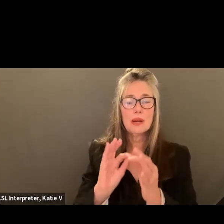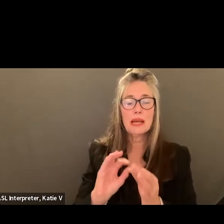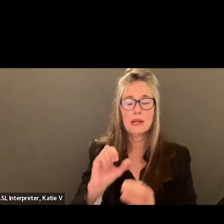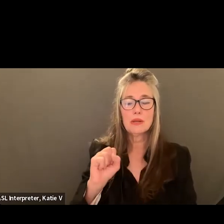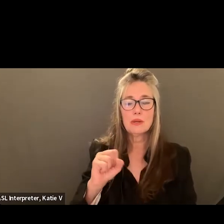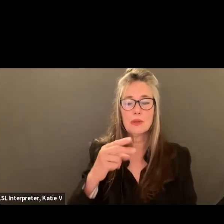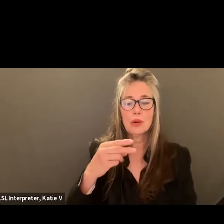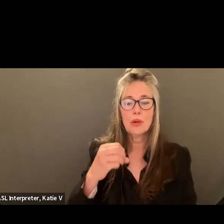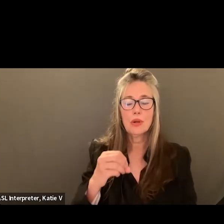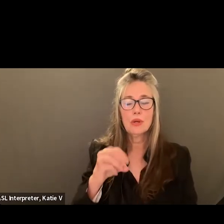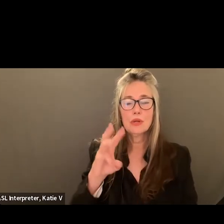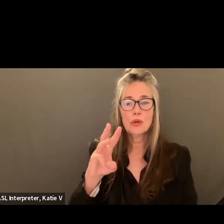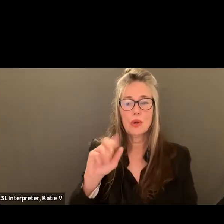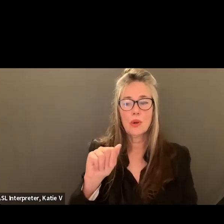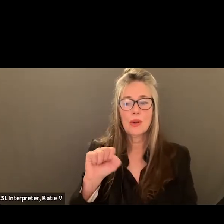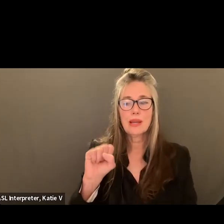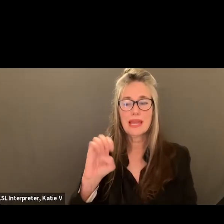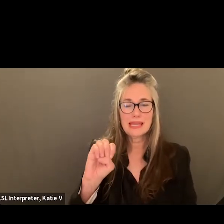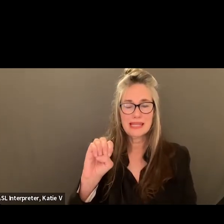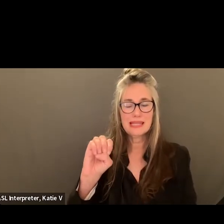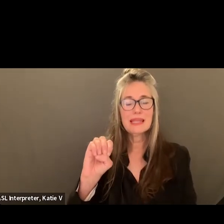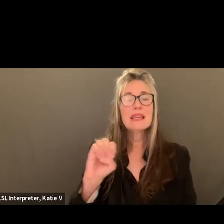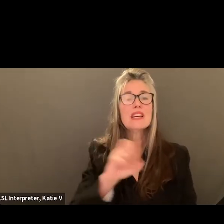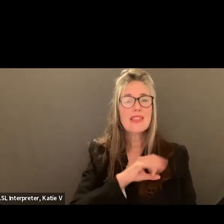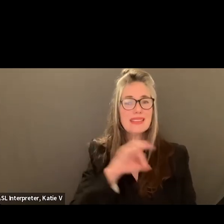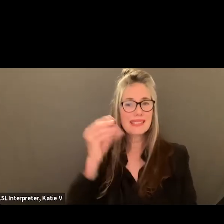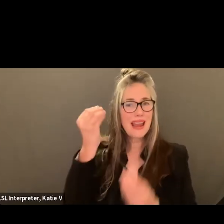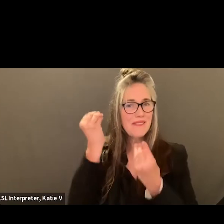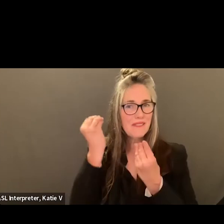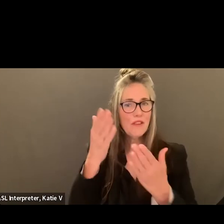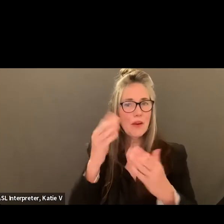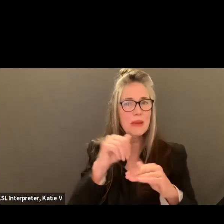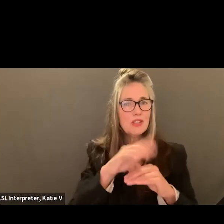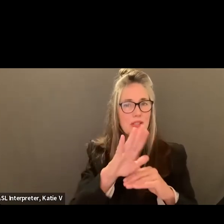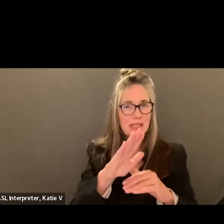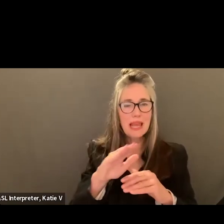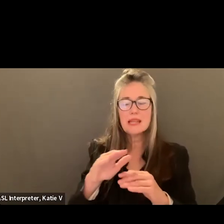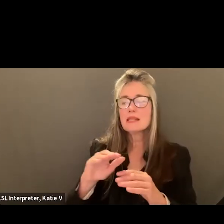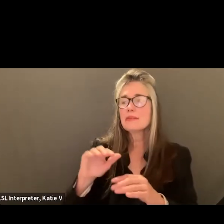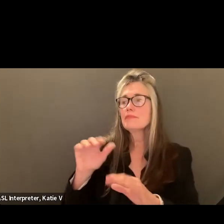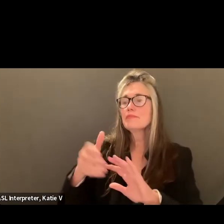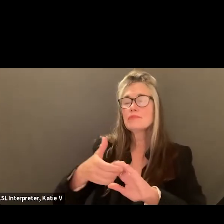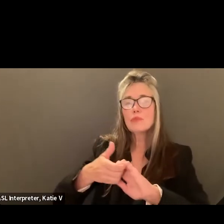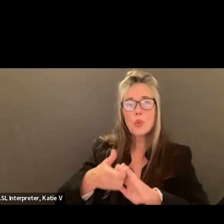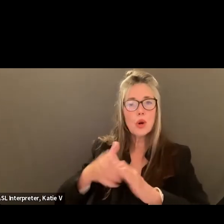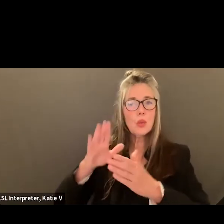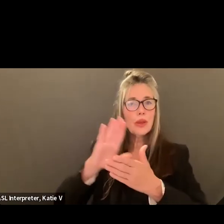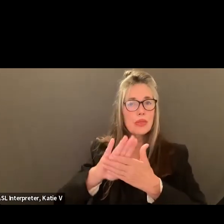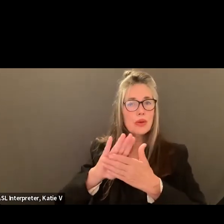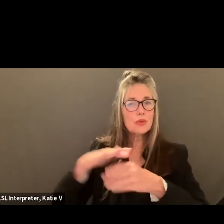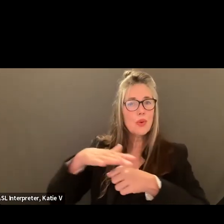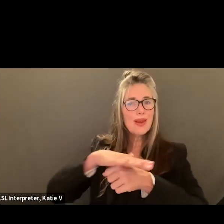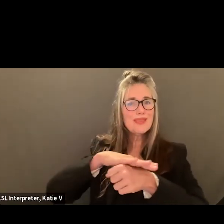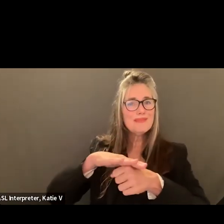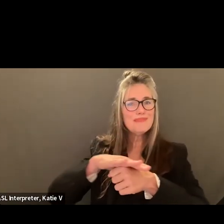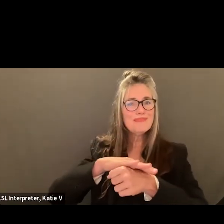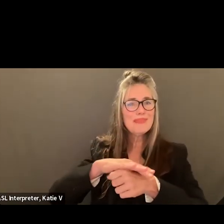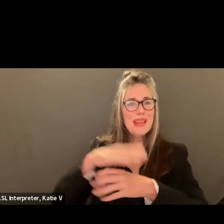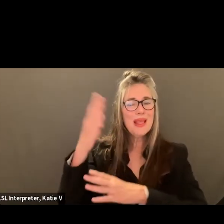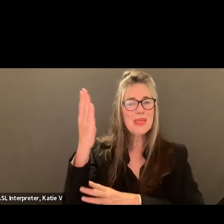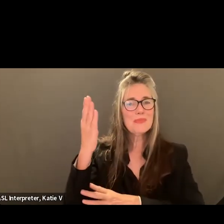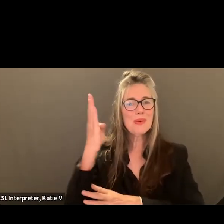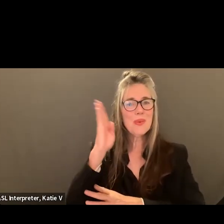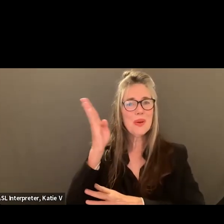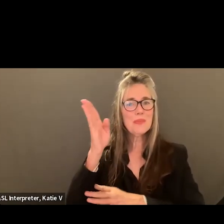Information has been sent out to the staff and we are working with the school sites and putting together an amazing presentation